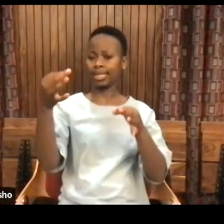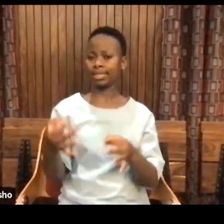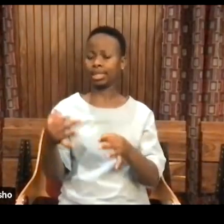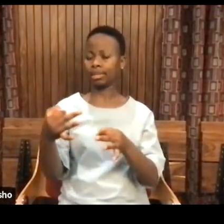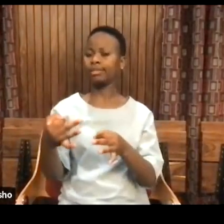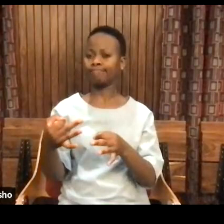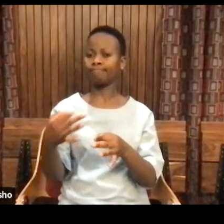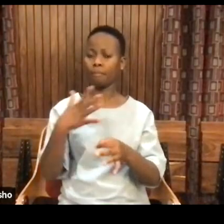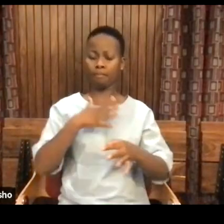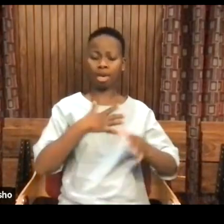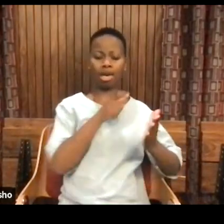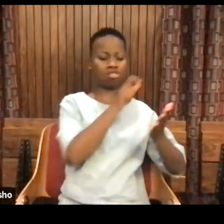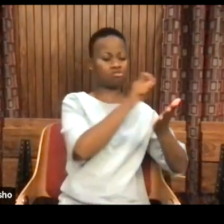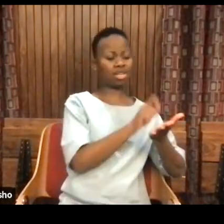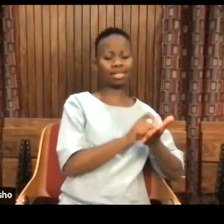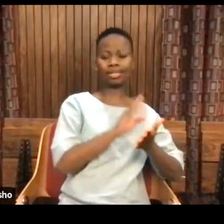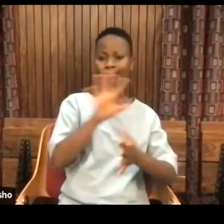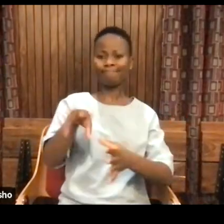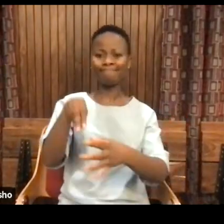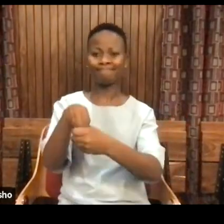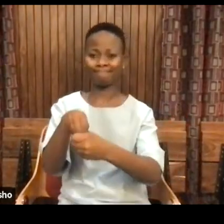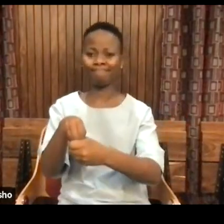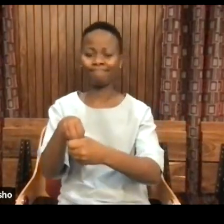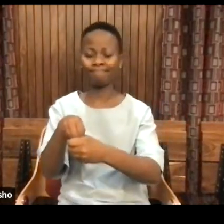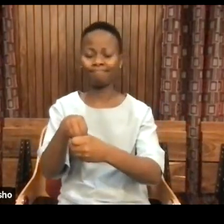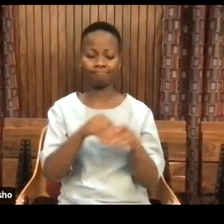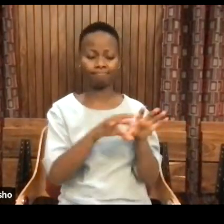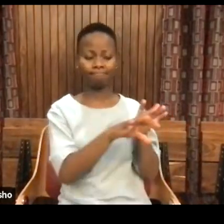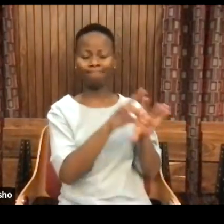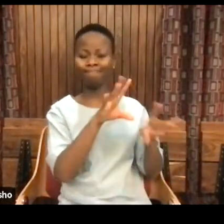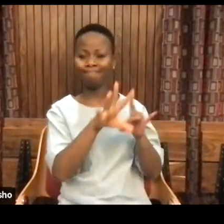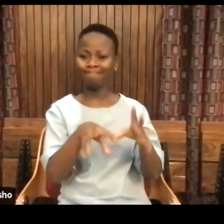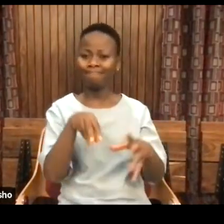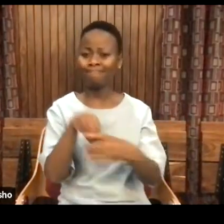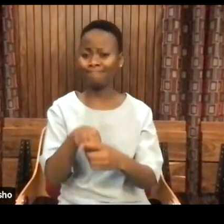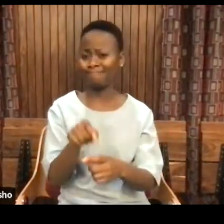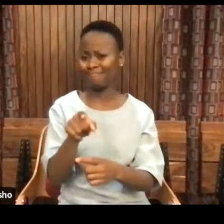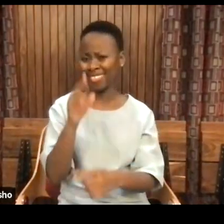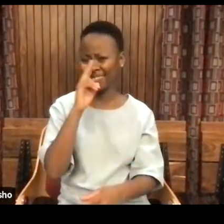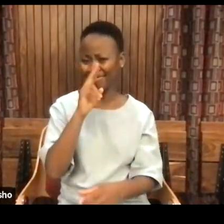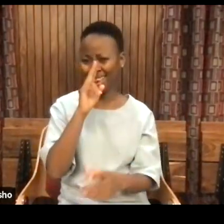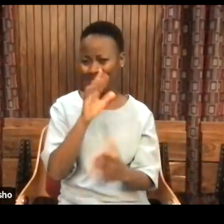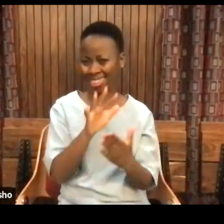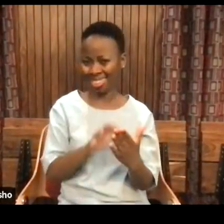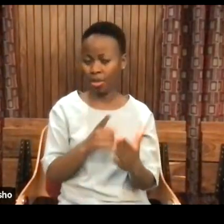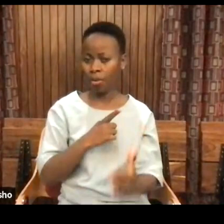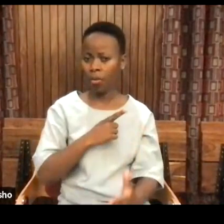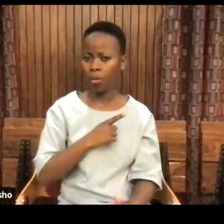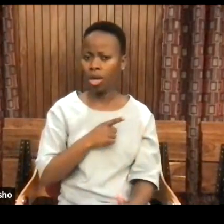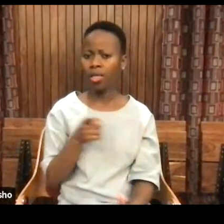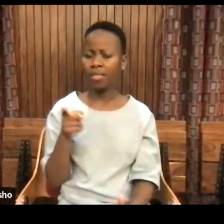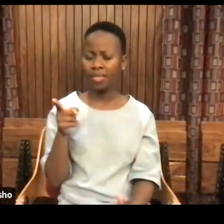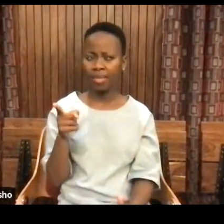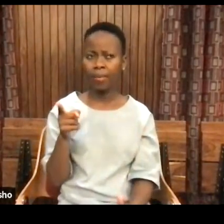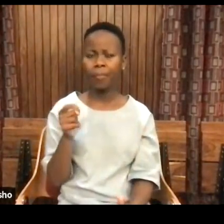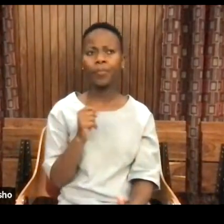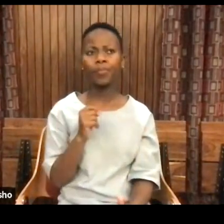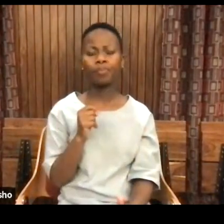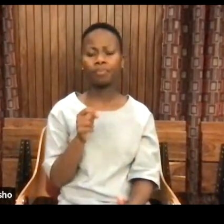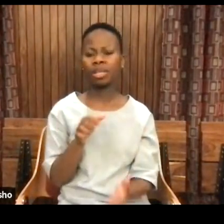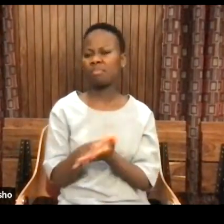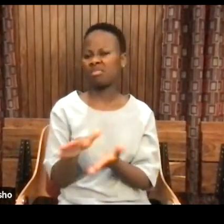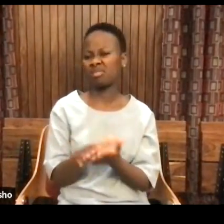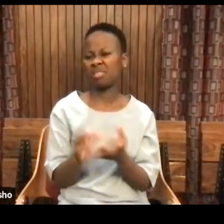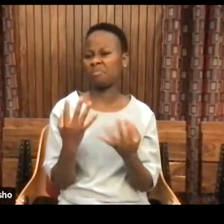a certain collection of my writings. And it was a very funny situation, because the publisher, they wanted to do it for